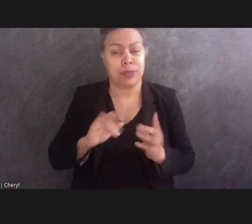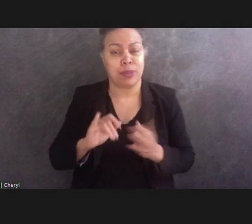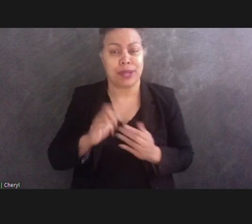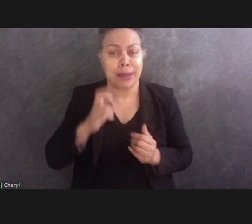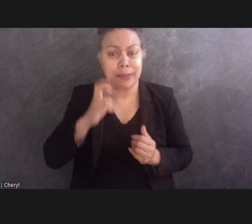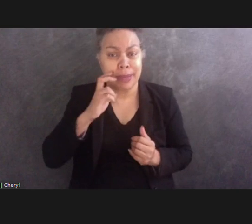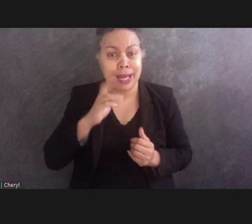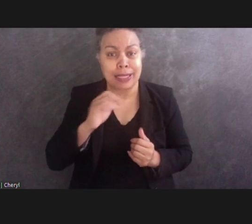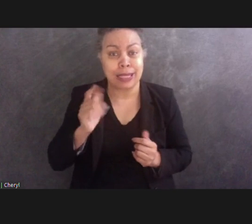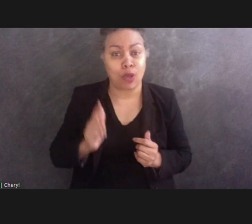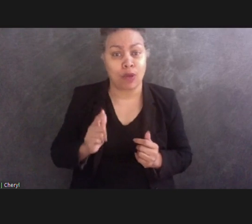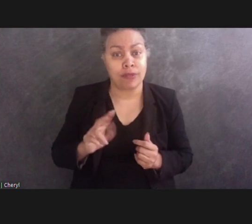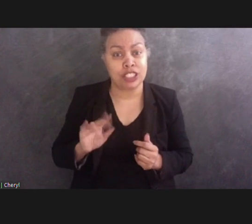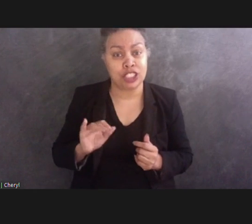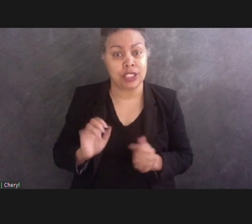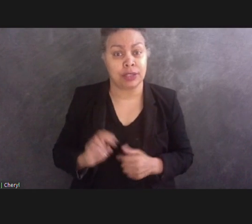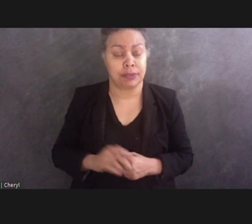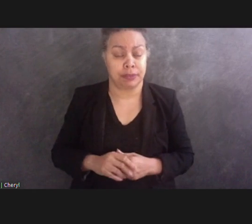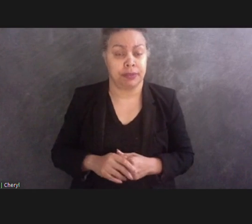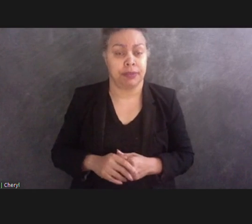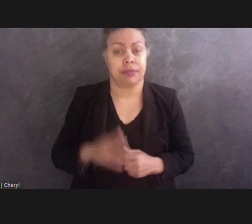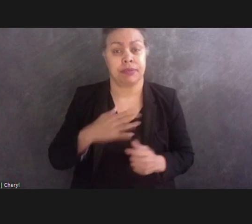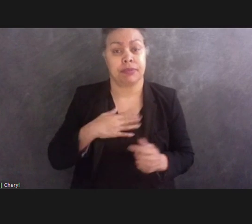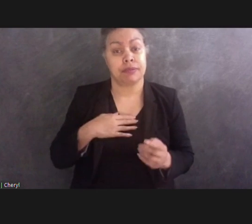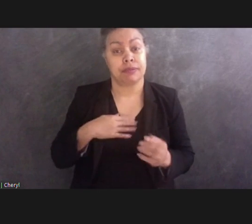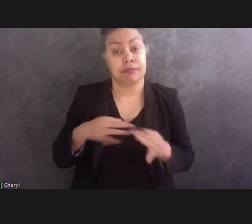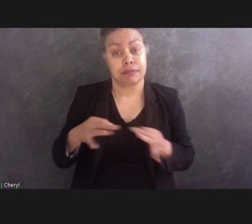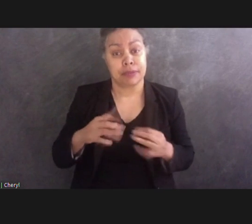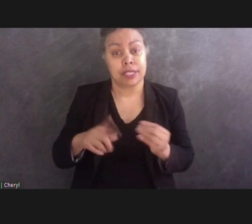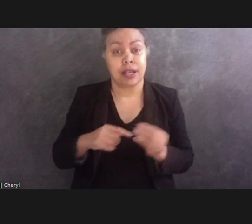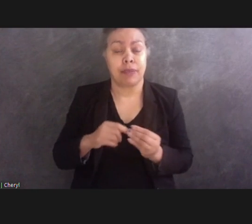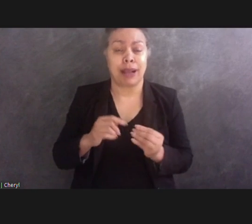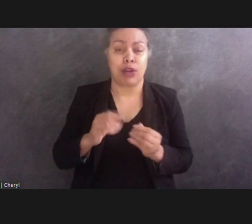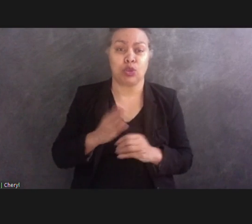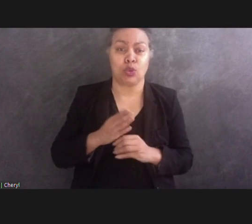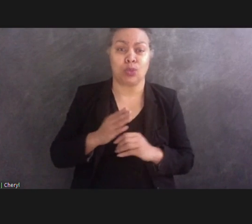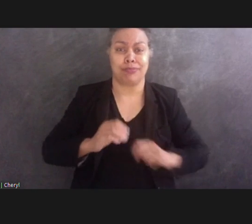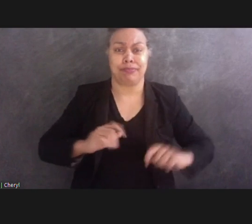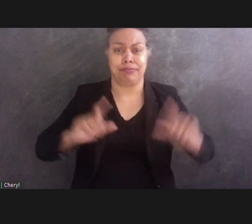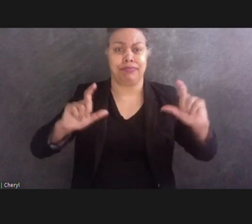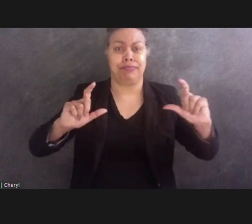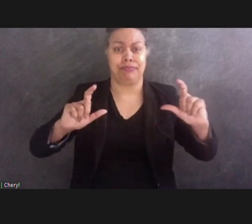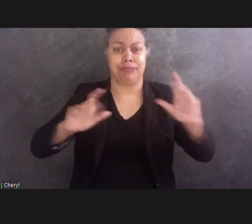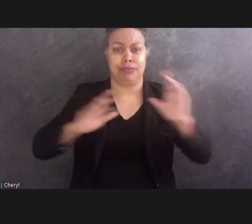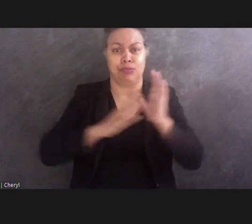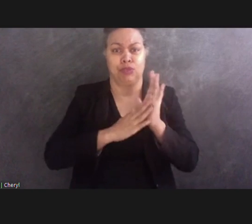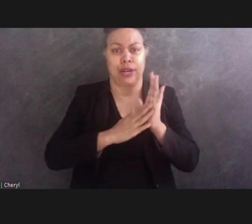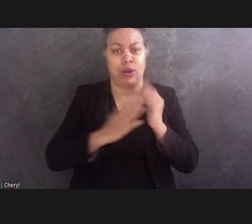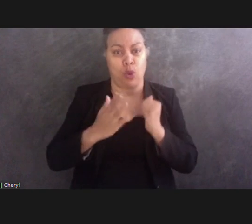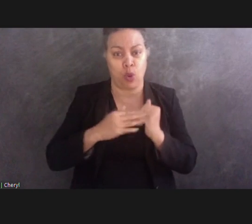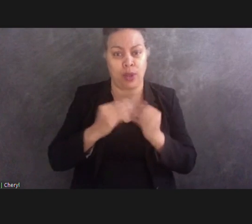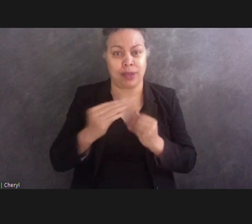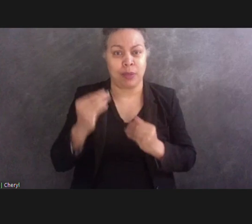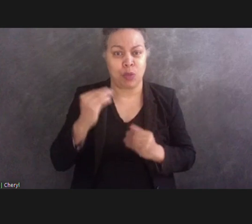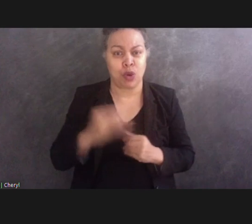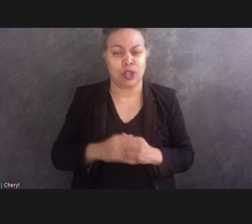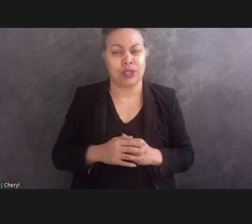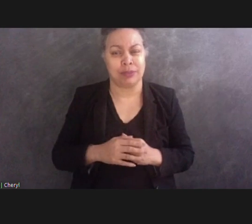evaluation of the oversized and abstract braille depicted on the FDR Memorial has been left out of previous accessibility